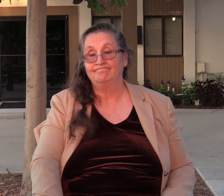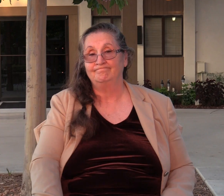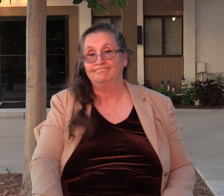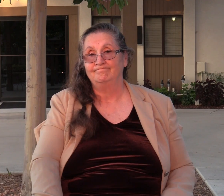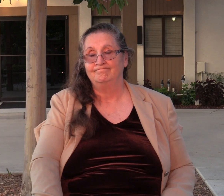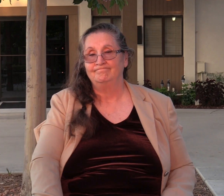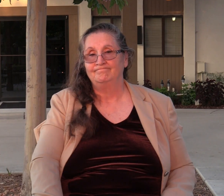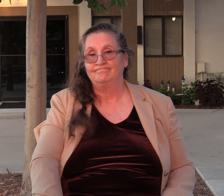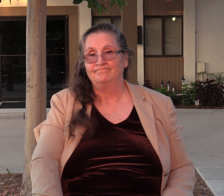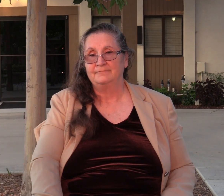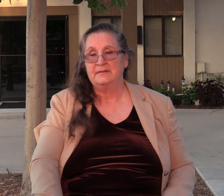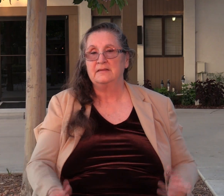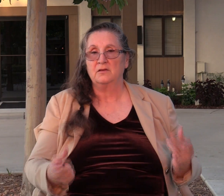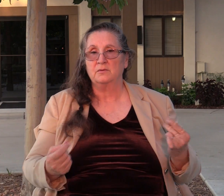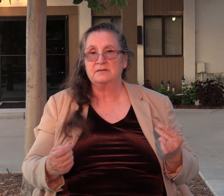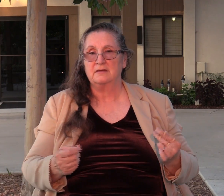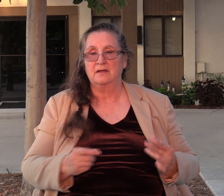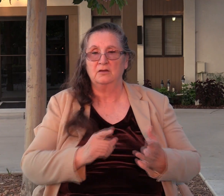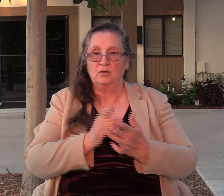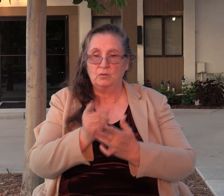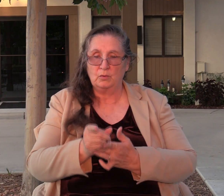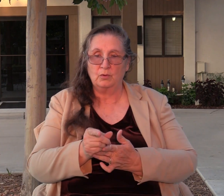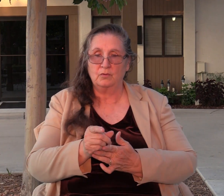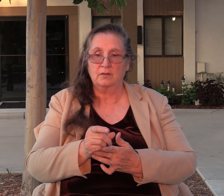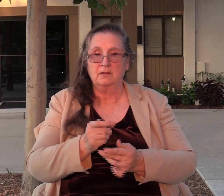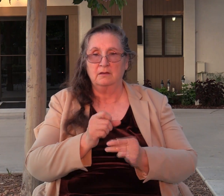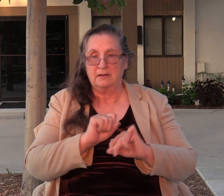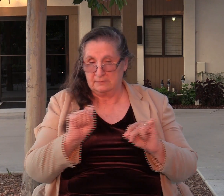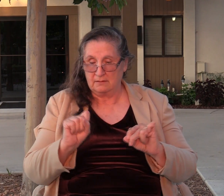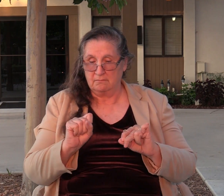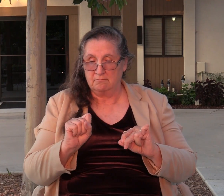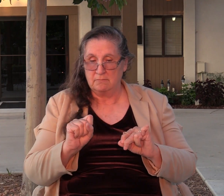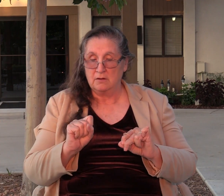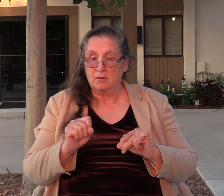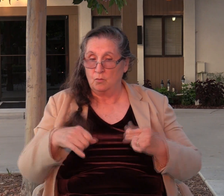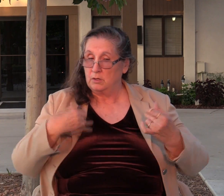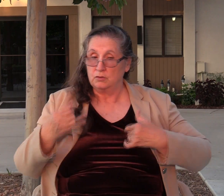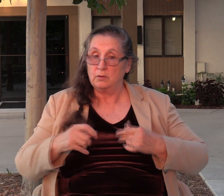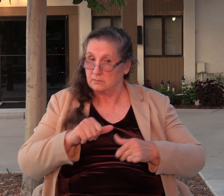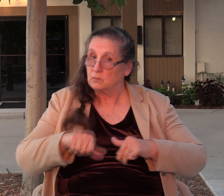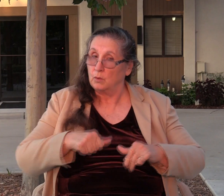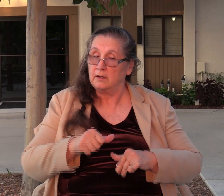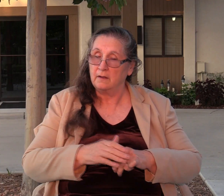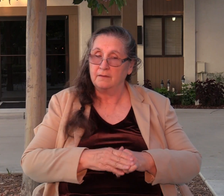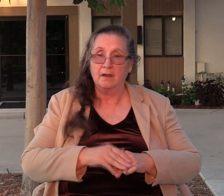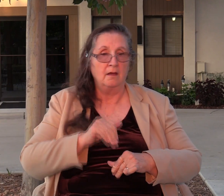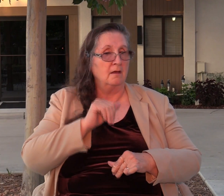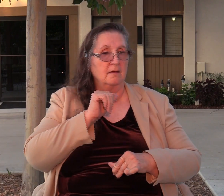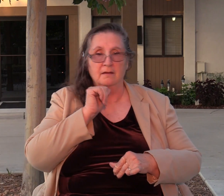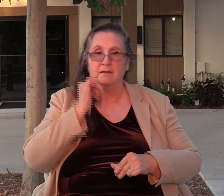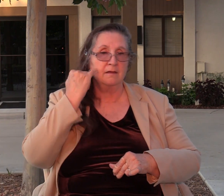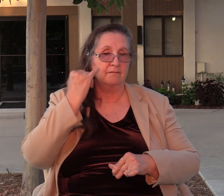this was done in truth and sincerity then rejoice in each other. But if not, let fire come between